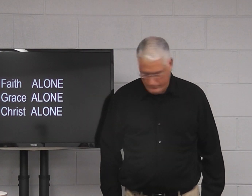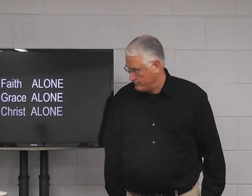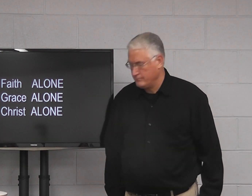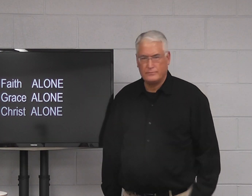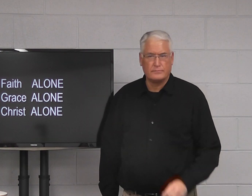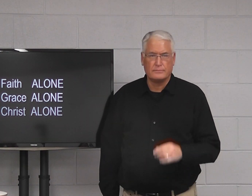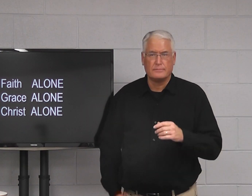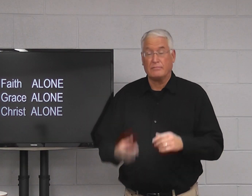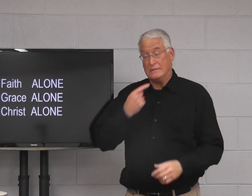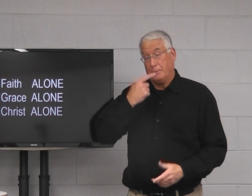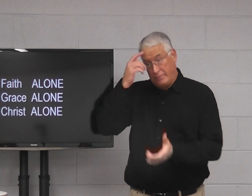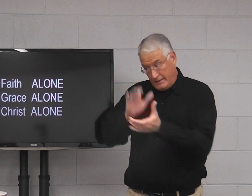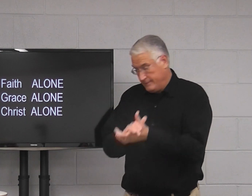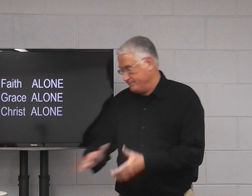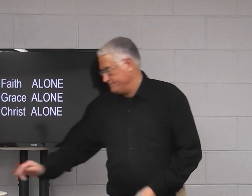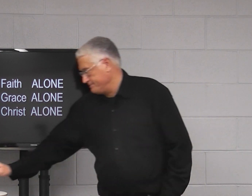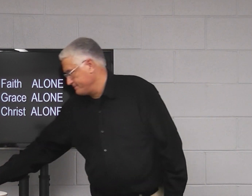But the Catholics do not believe that.